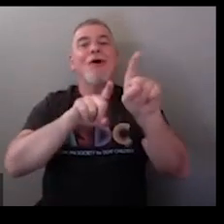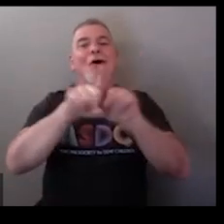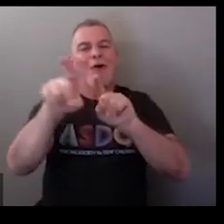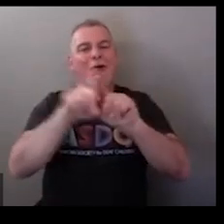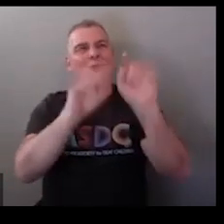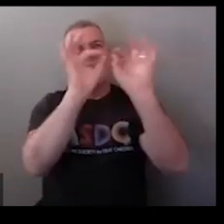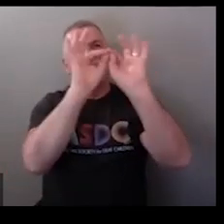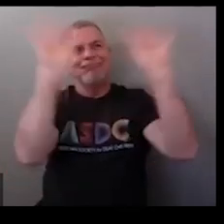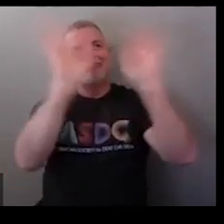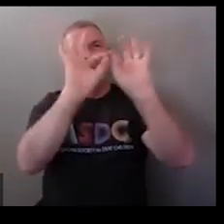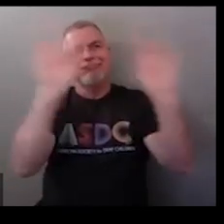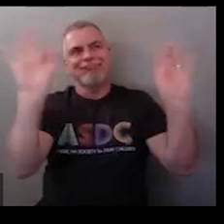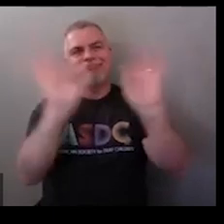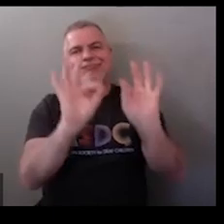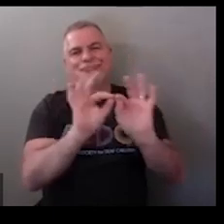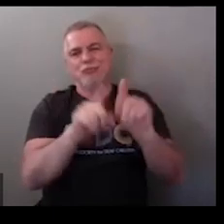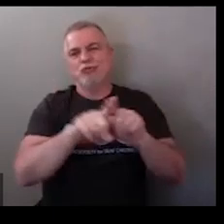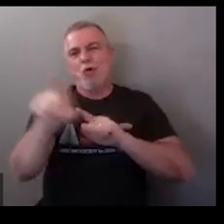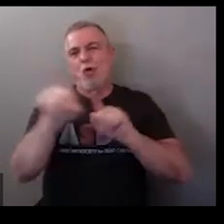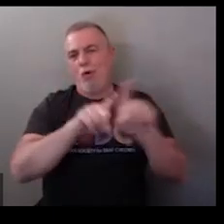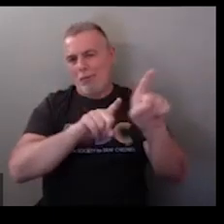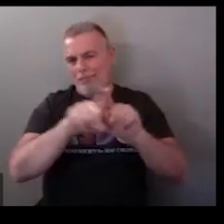for star is like this okay